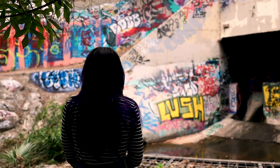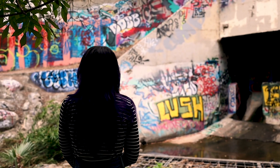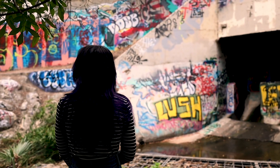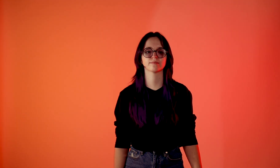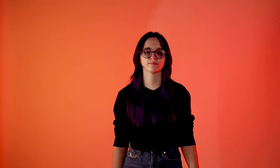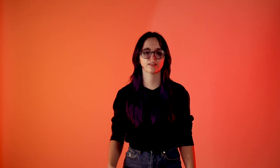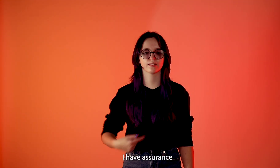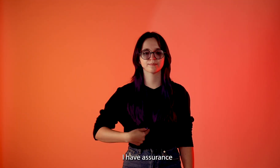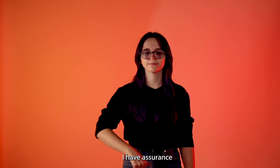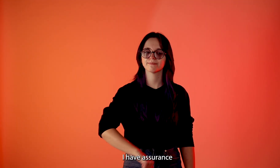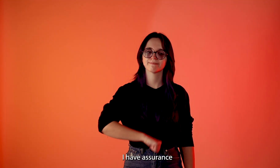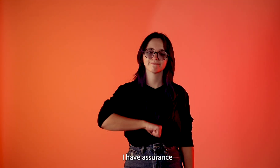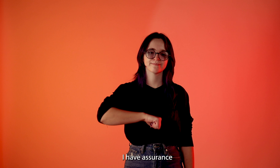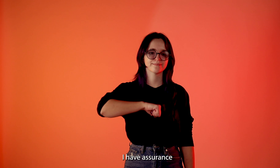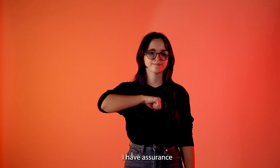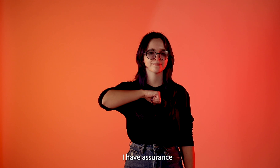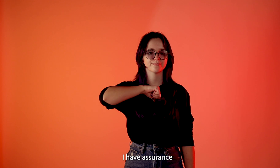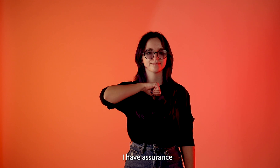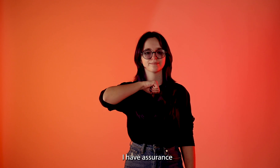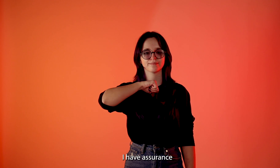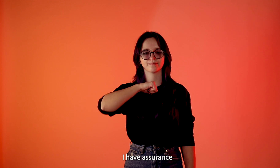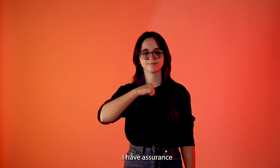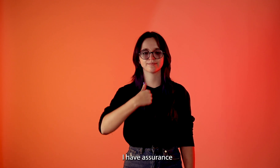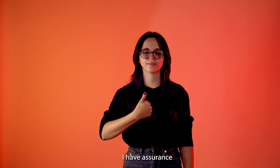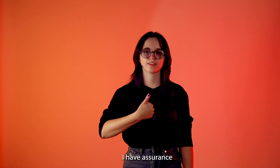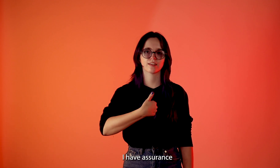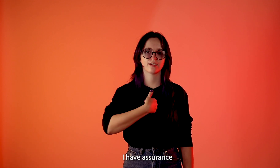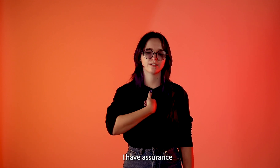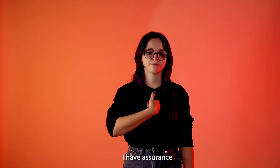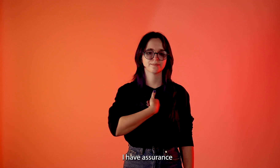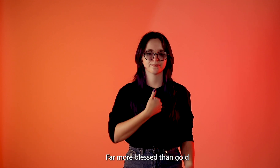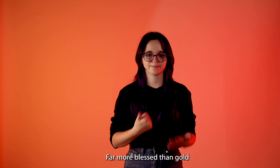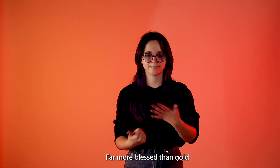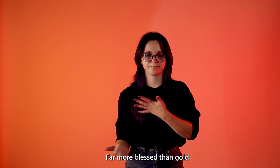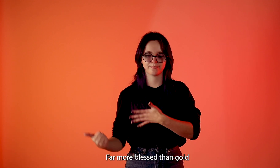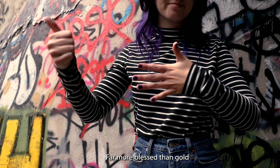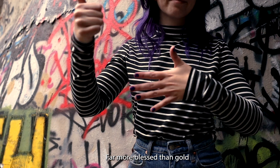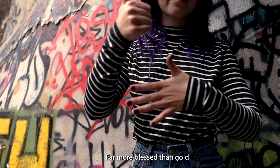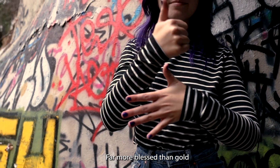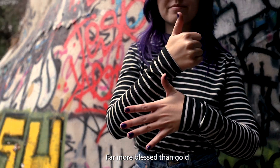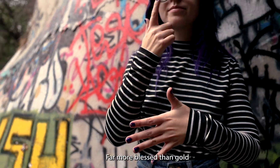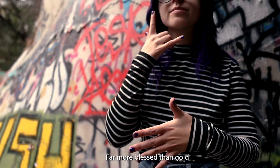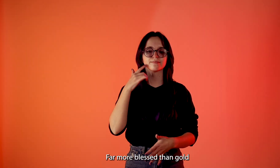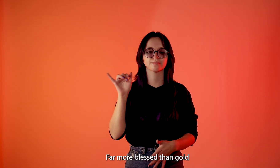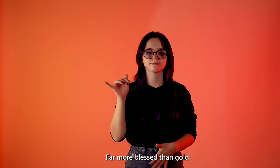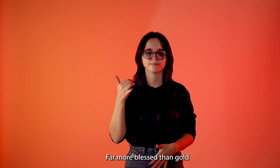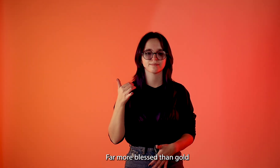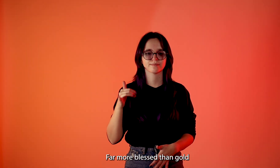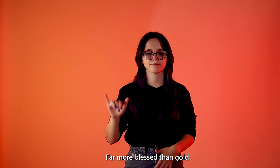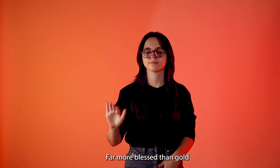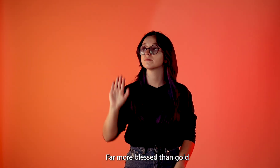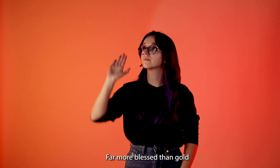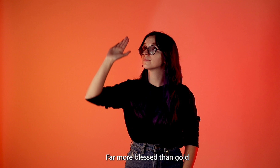I have insurance, far more blessed than gold.